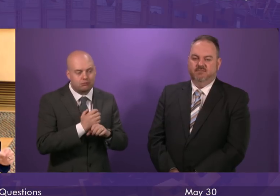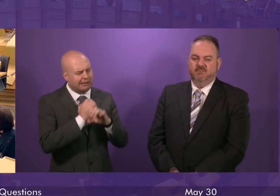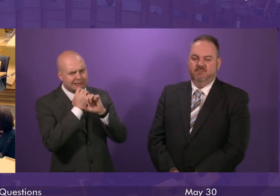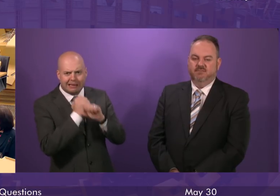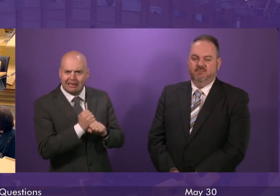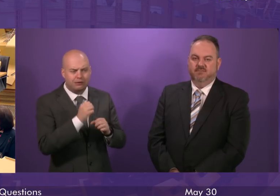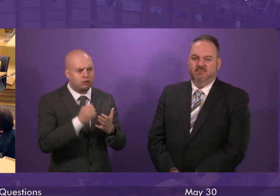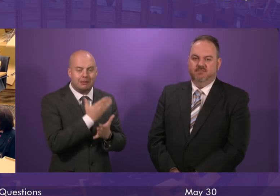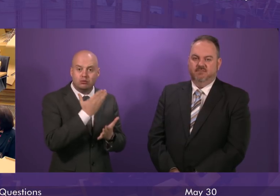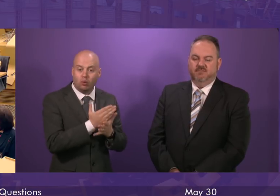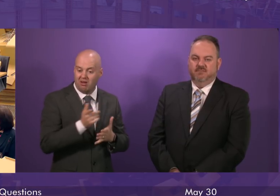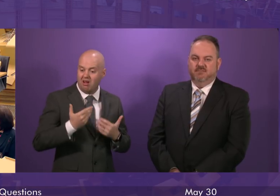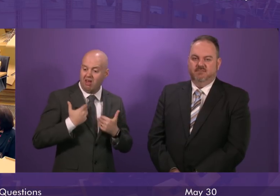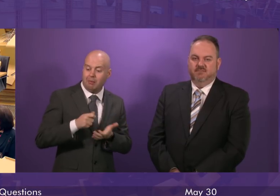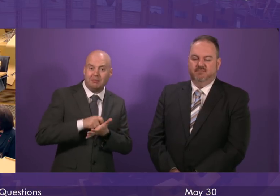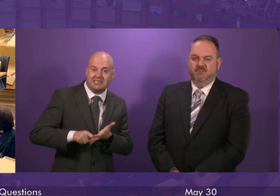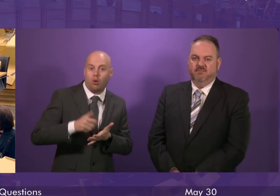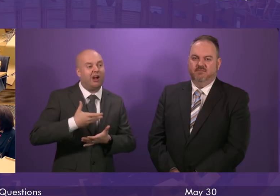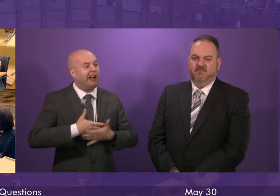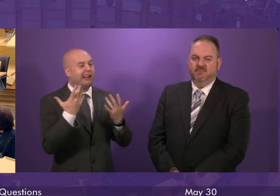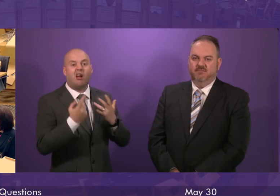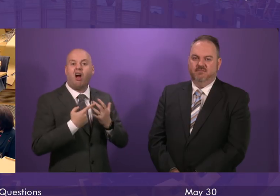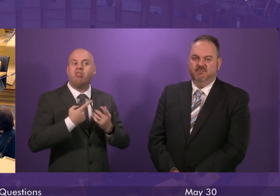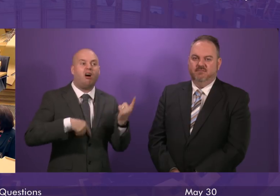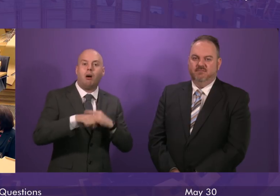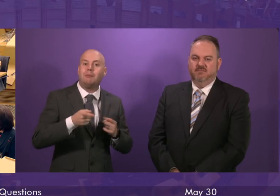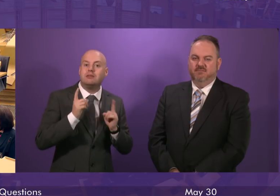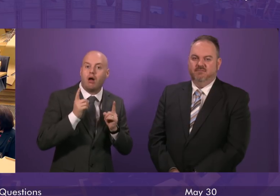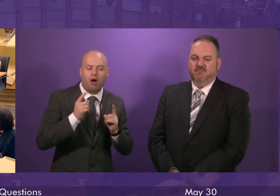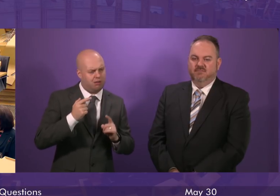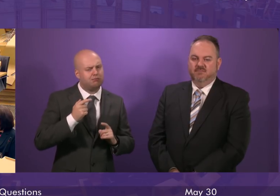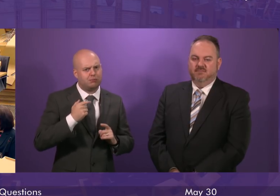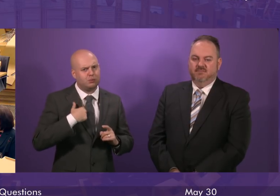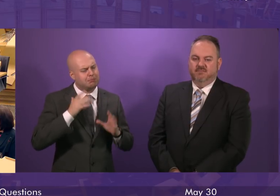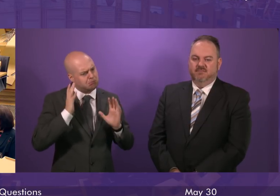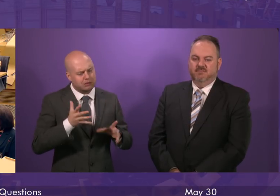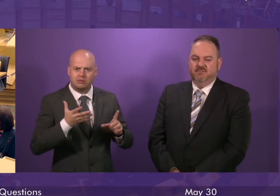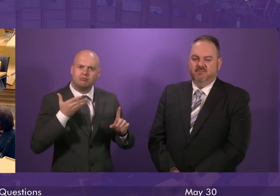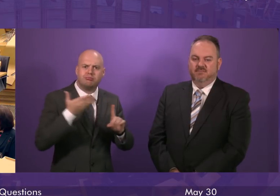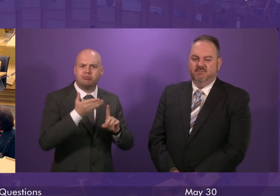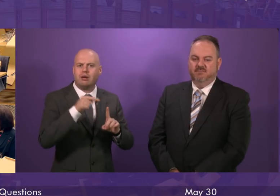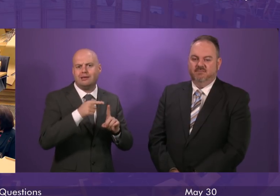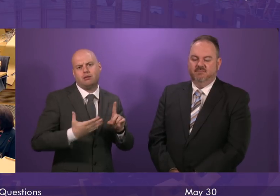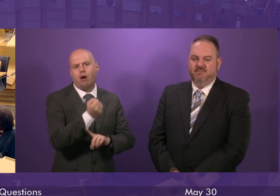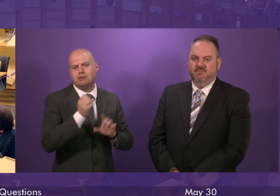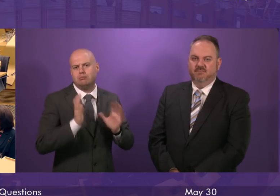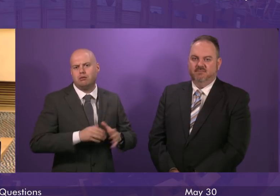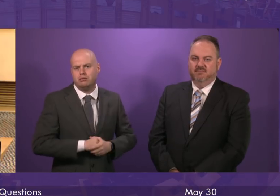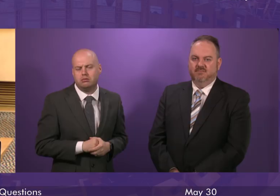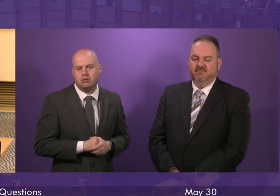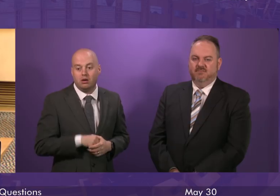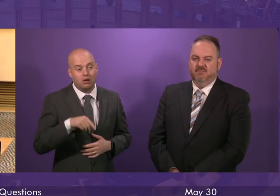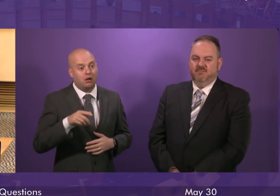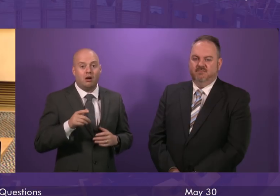to ensuring, whether it's the Health Minister or any other minister, that we meet these targets. And, you know, I'm not sure that ministers resigning from